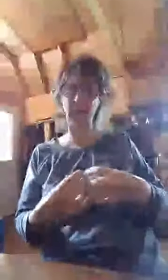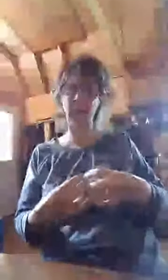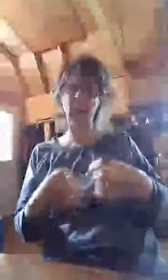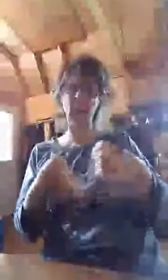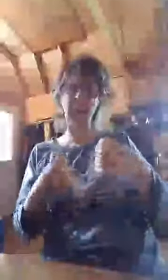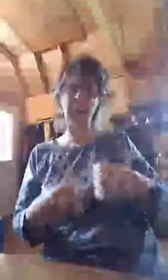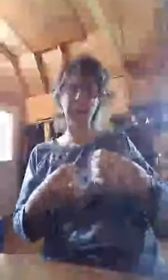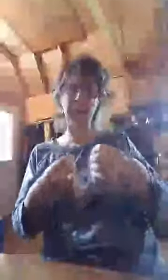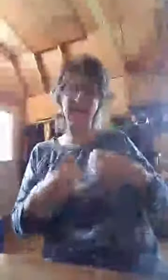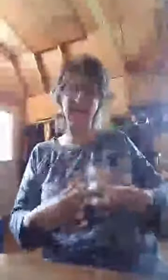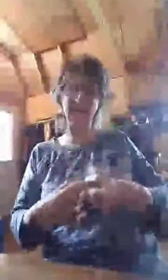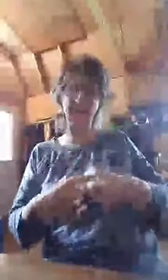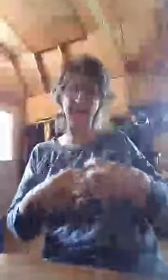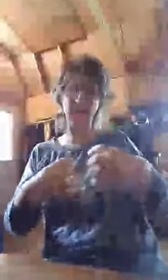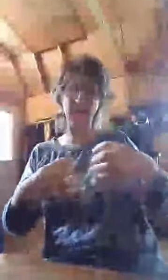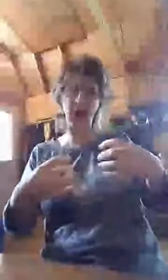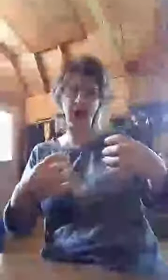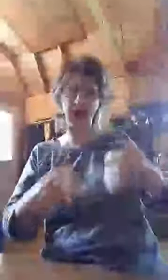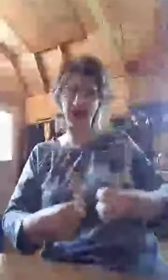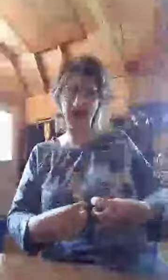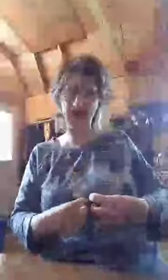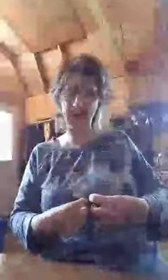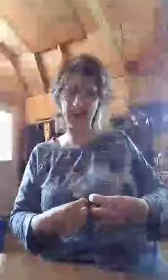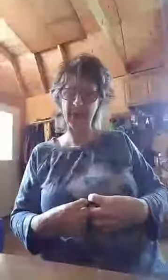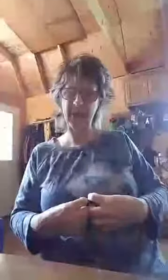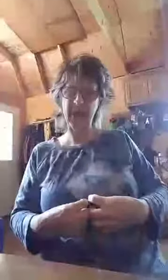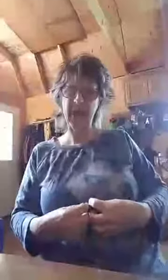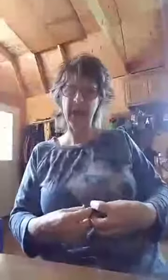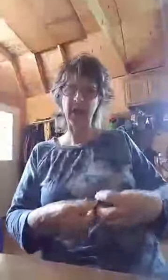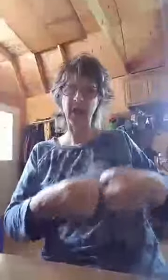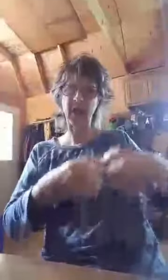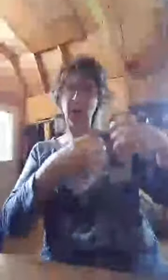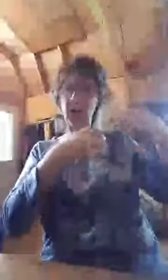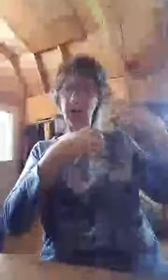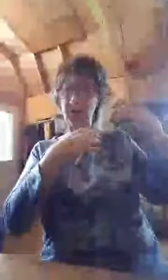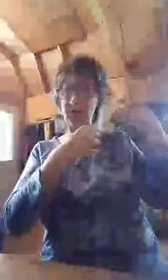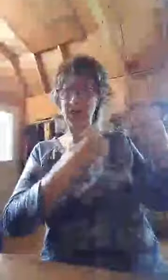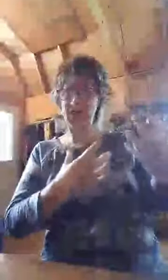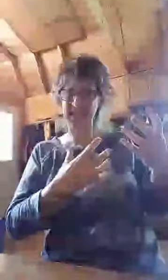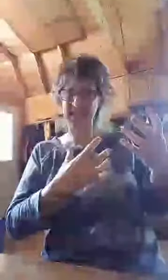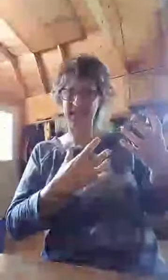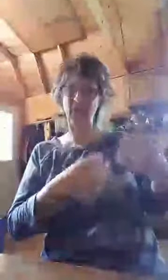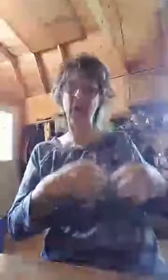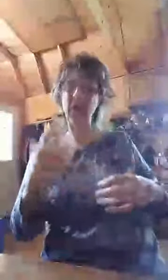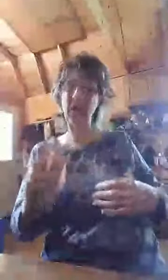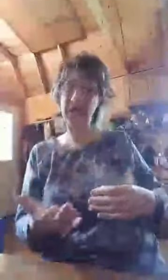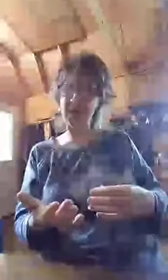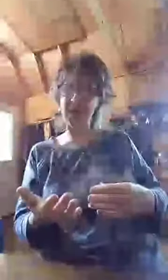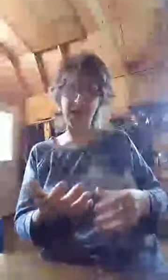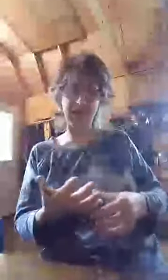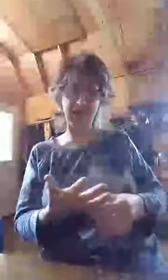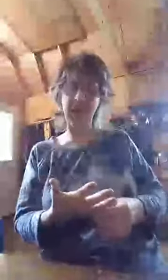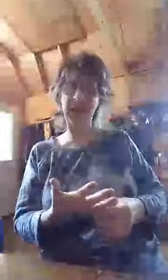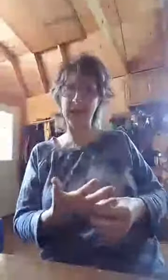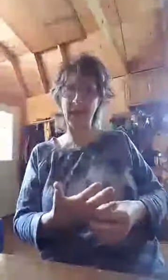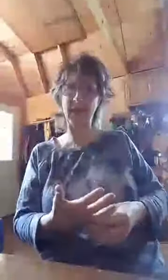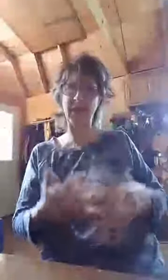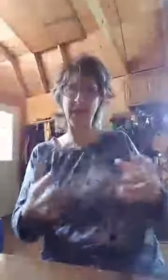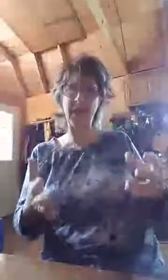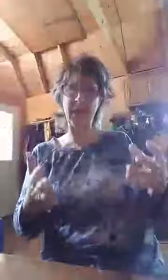have. We have to get that from our spirit into our understanding. And one of the ways to do that is speaking in tongues, speaking